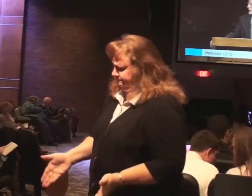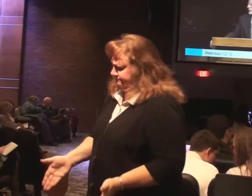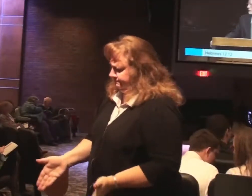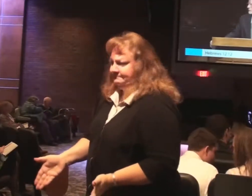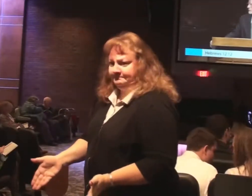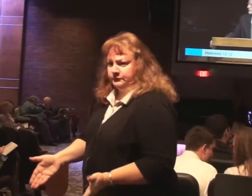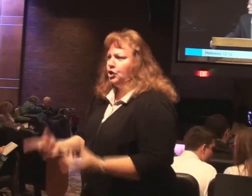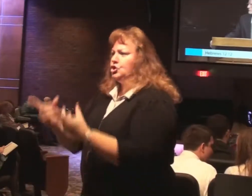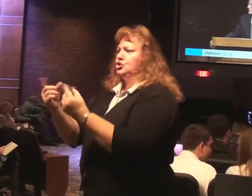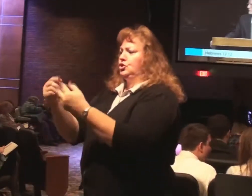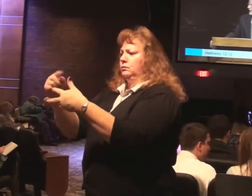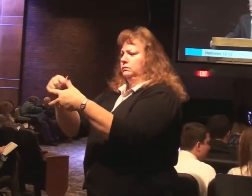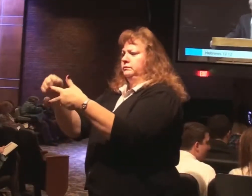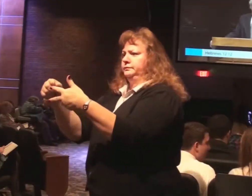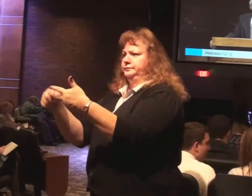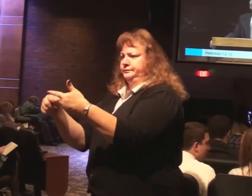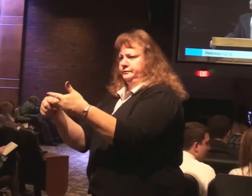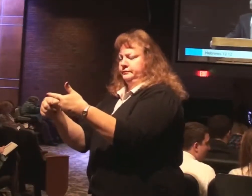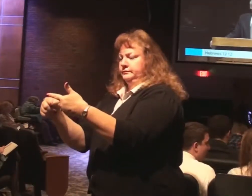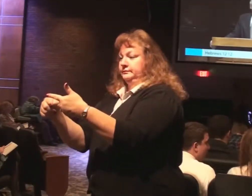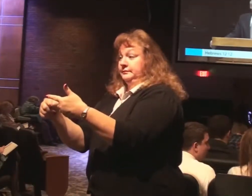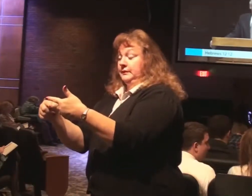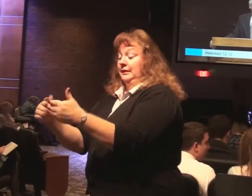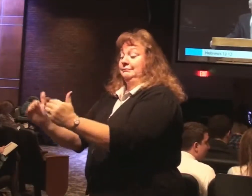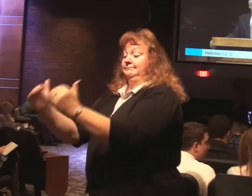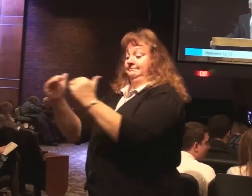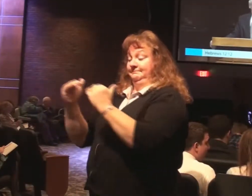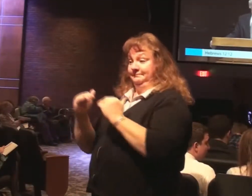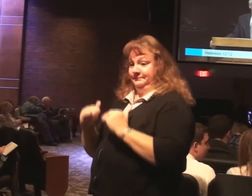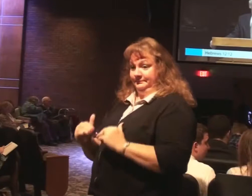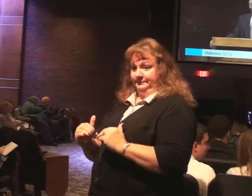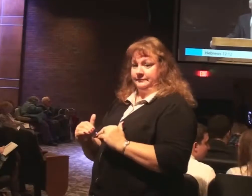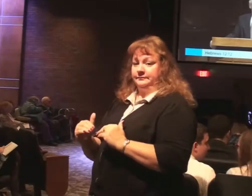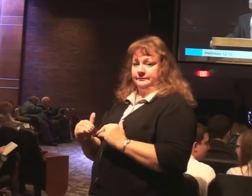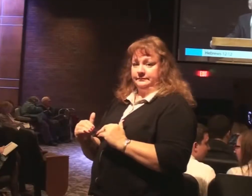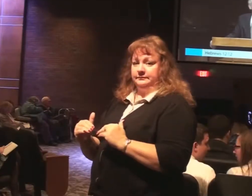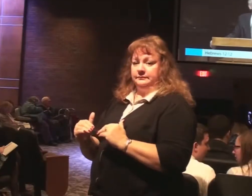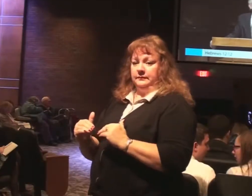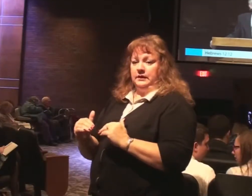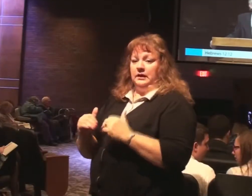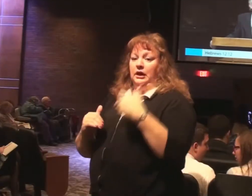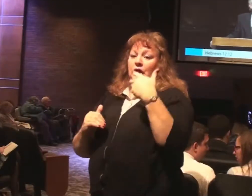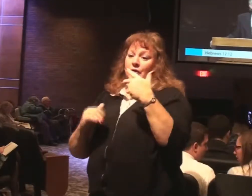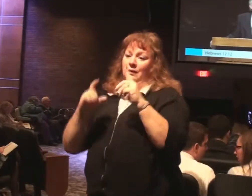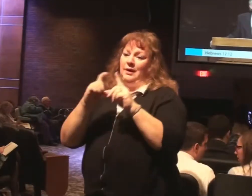do. And then he'll follow that with three words of warning.